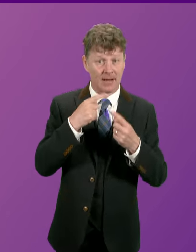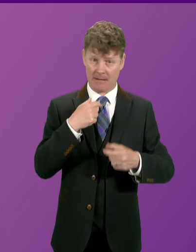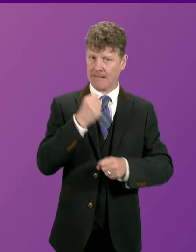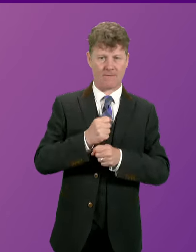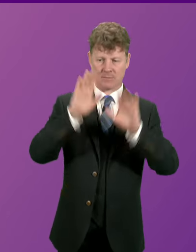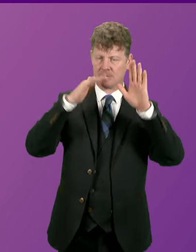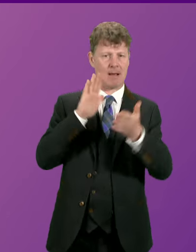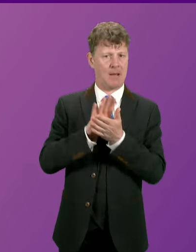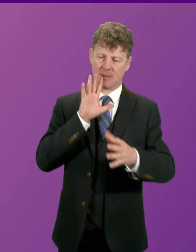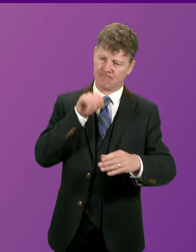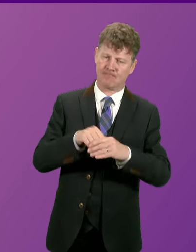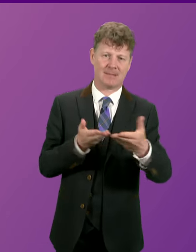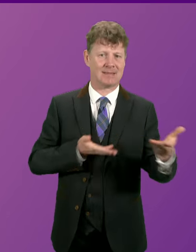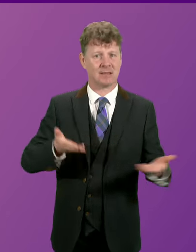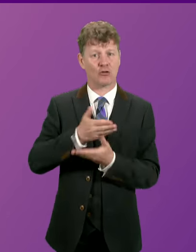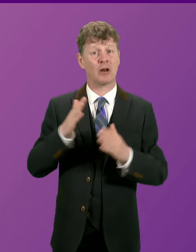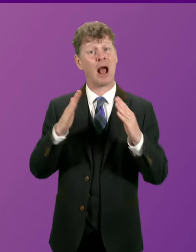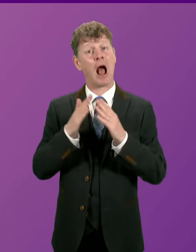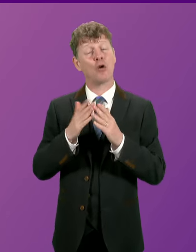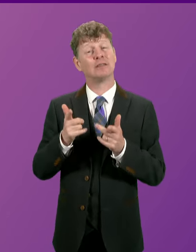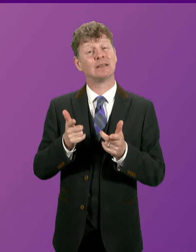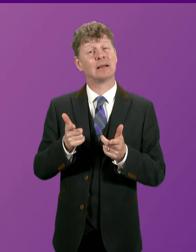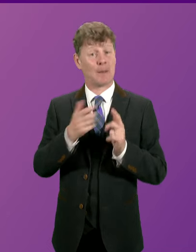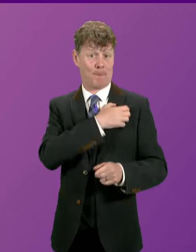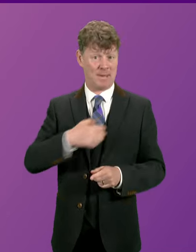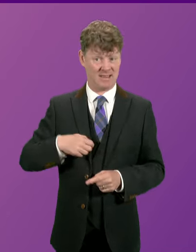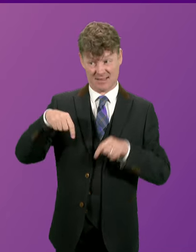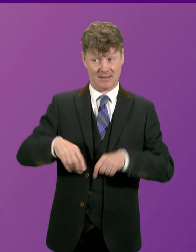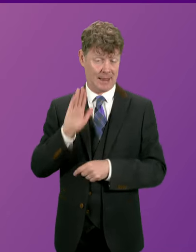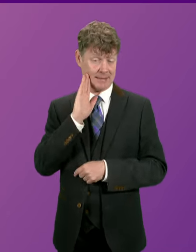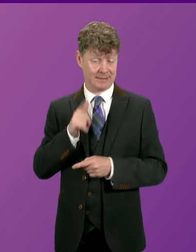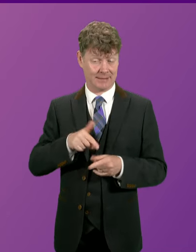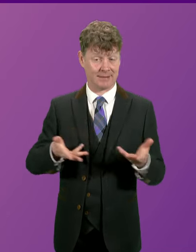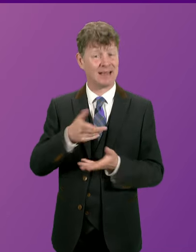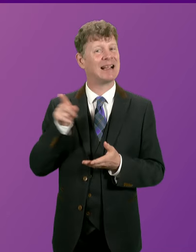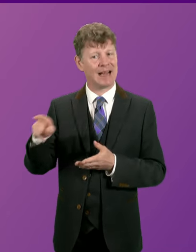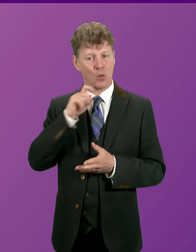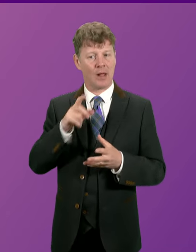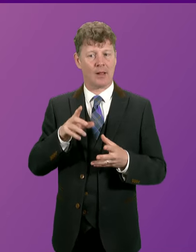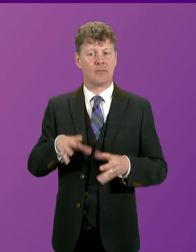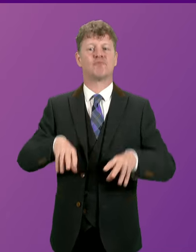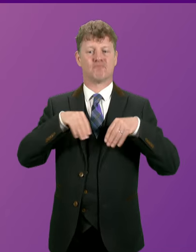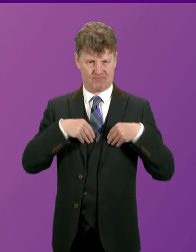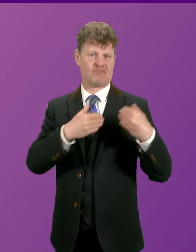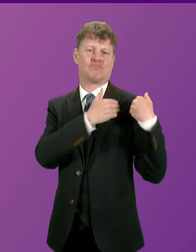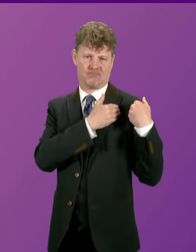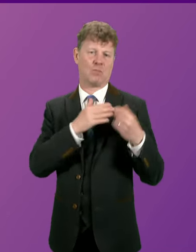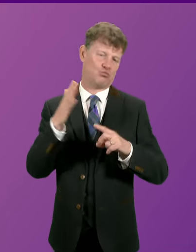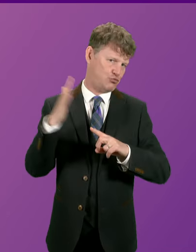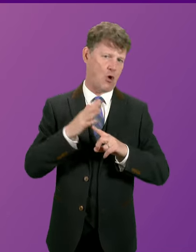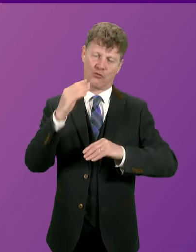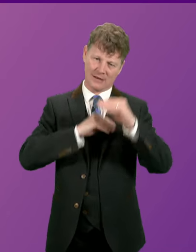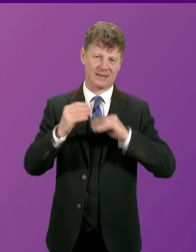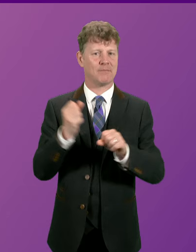and the Housing Minister, Paul MacLennan, who is listening to these exchanges, will take forward that issue as a priority to ensure that we